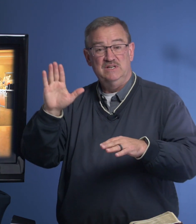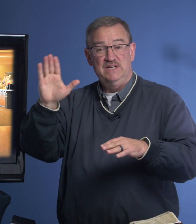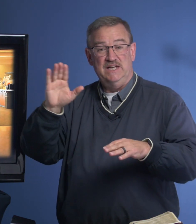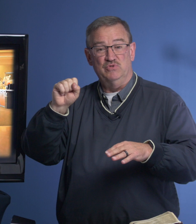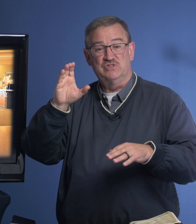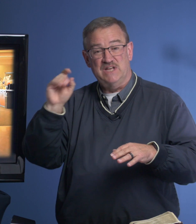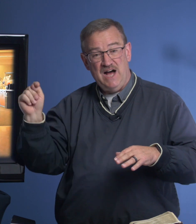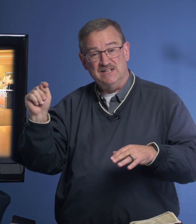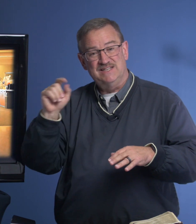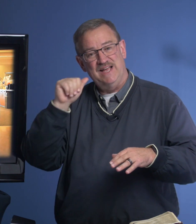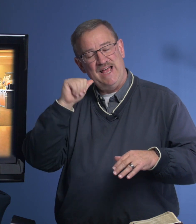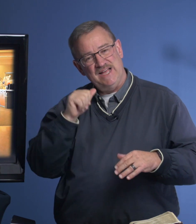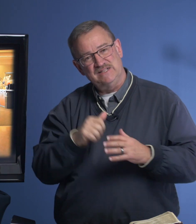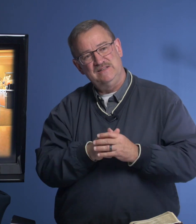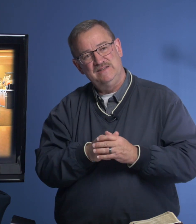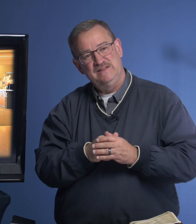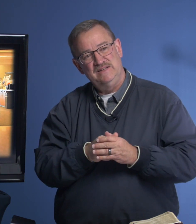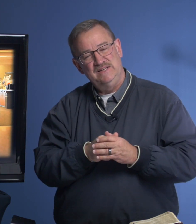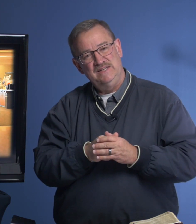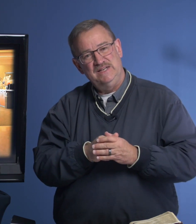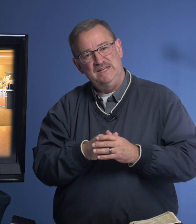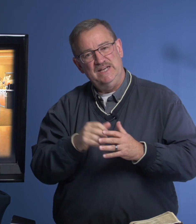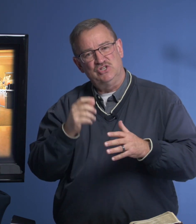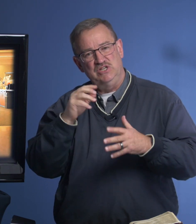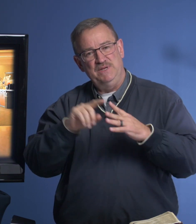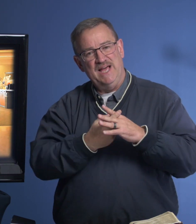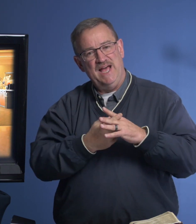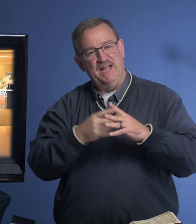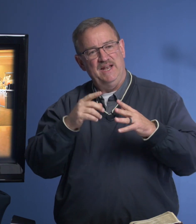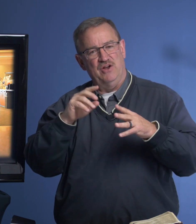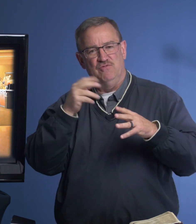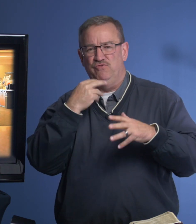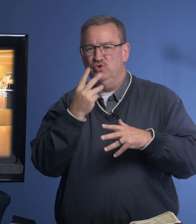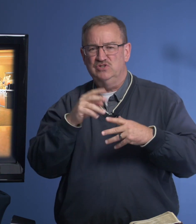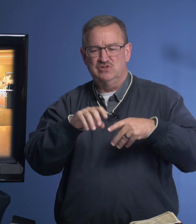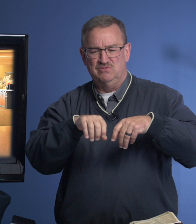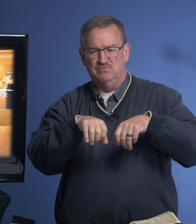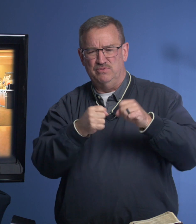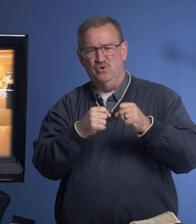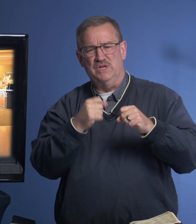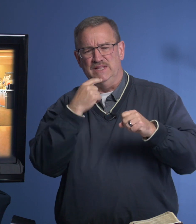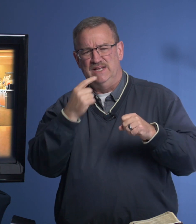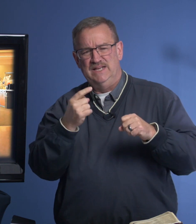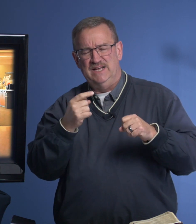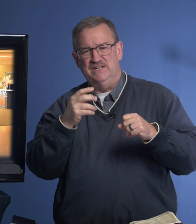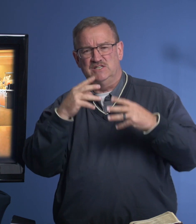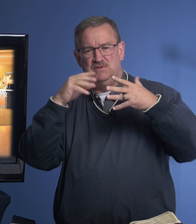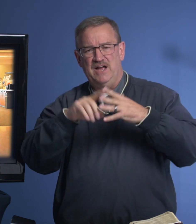Scott's aunt. And she began, and her voice broke, and then I